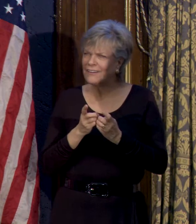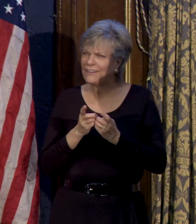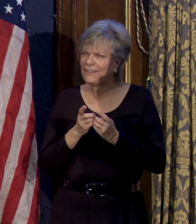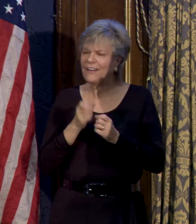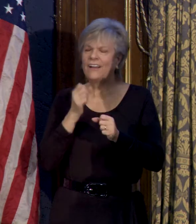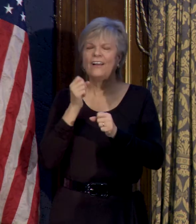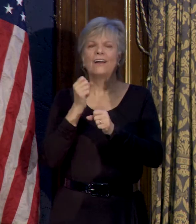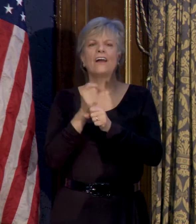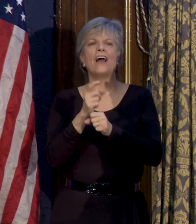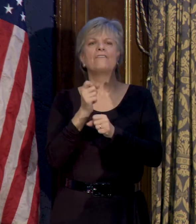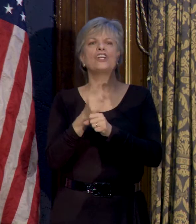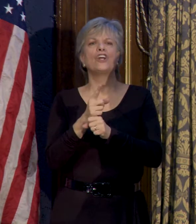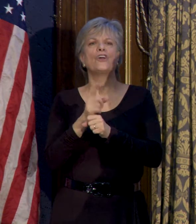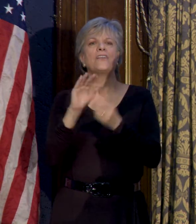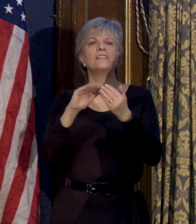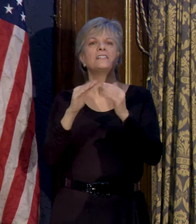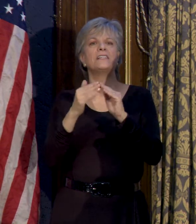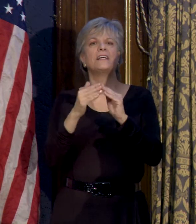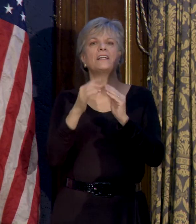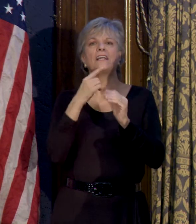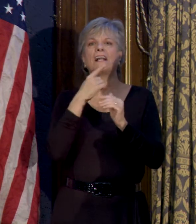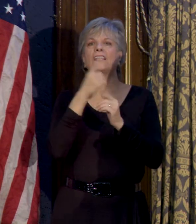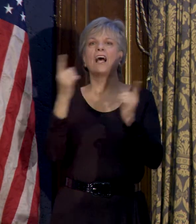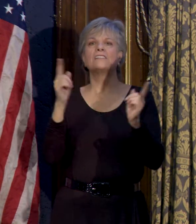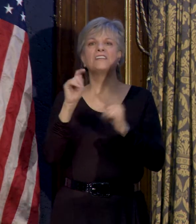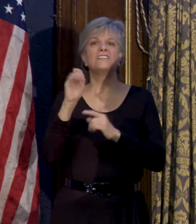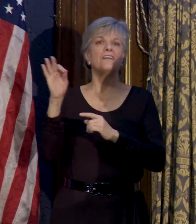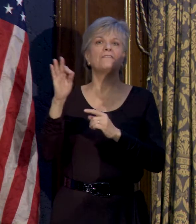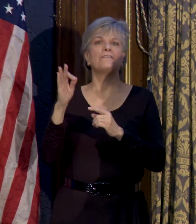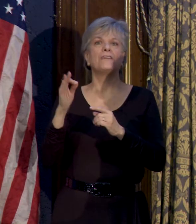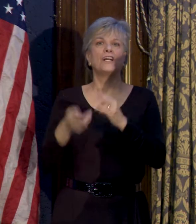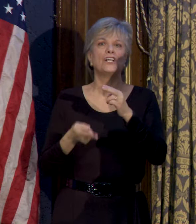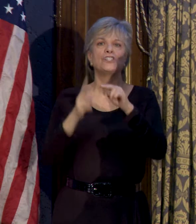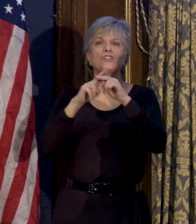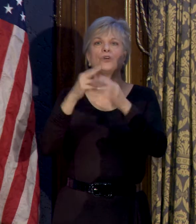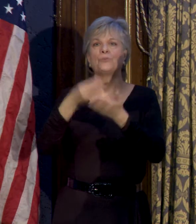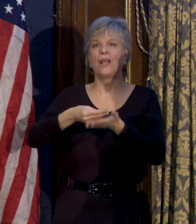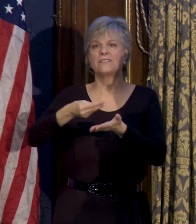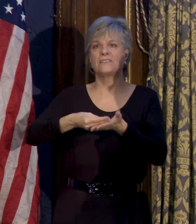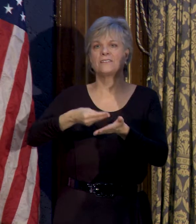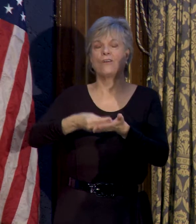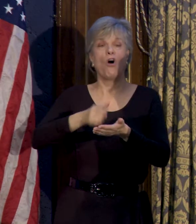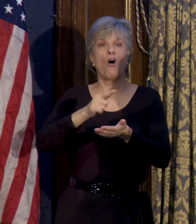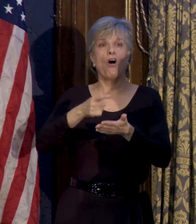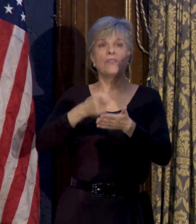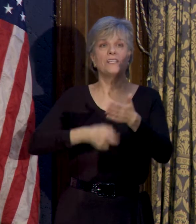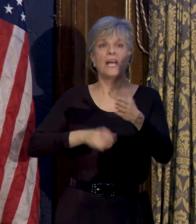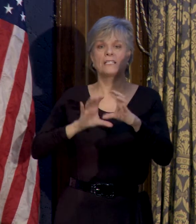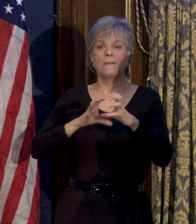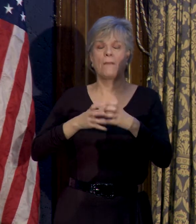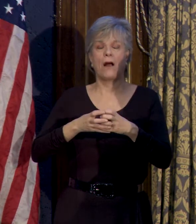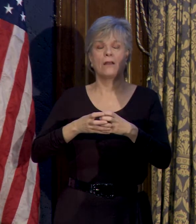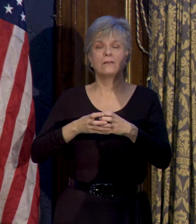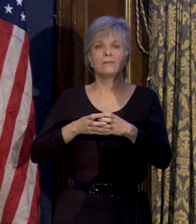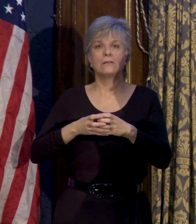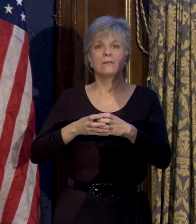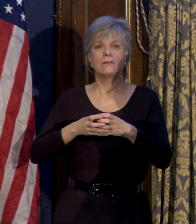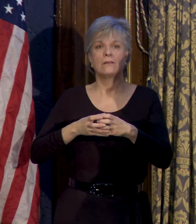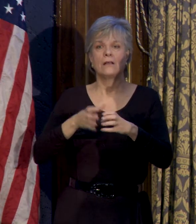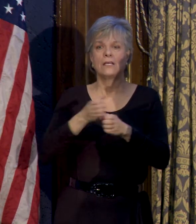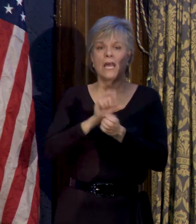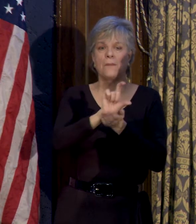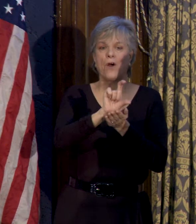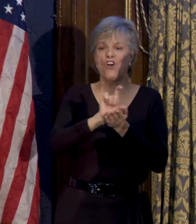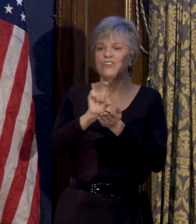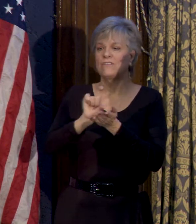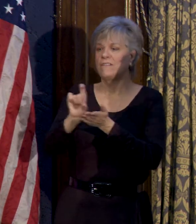declares a TIF surplus of some amount or other, and all the taxing bodies get a